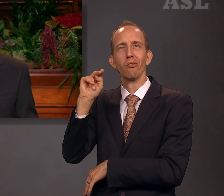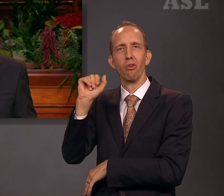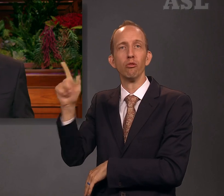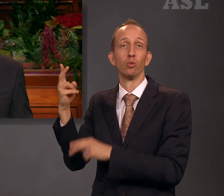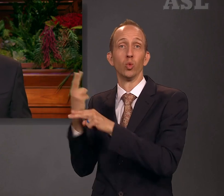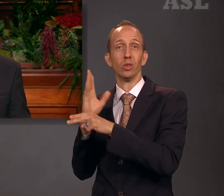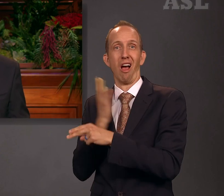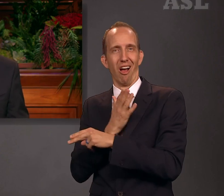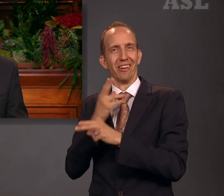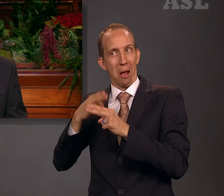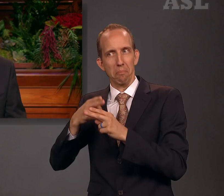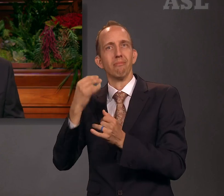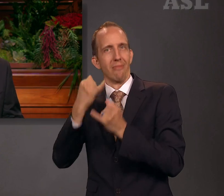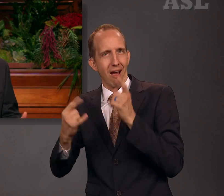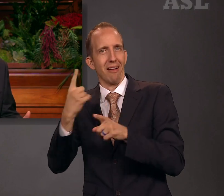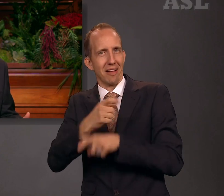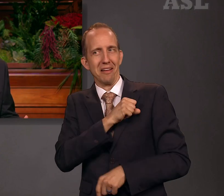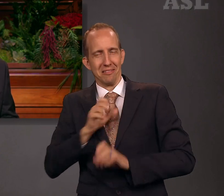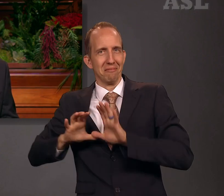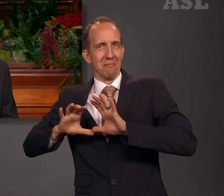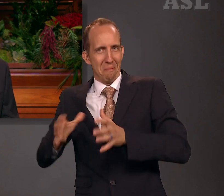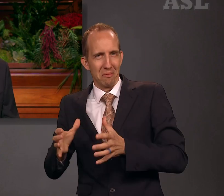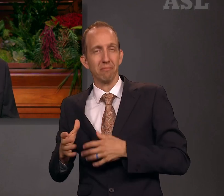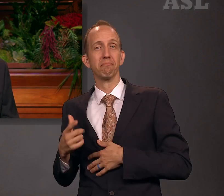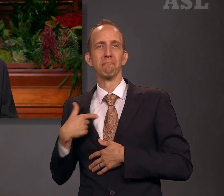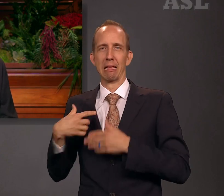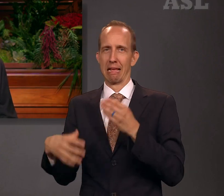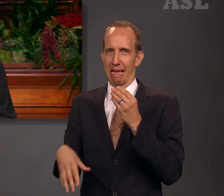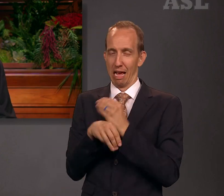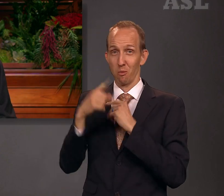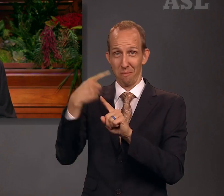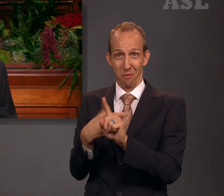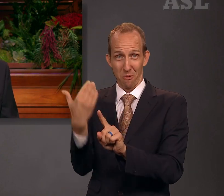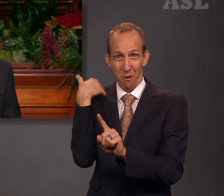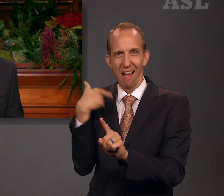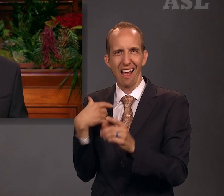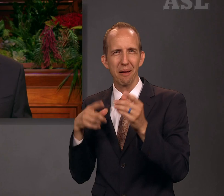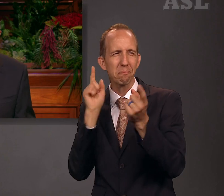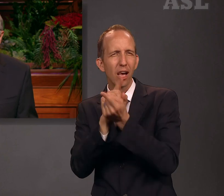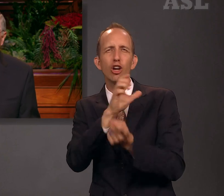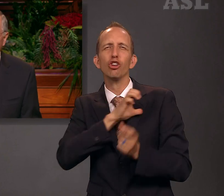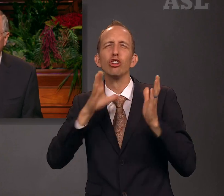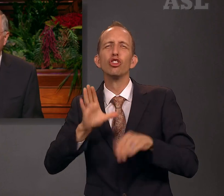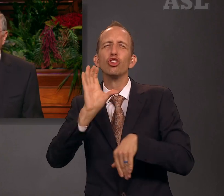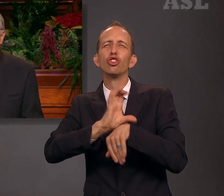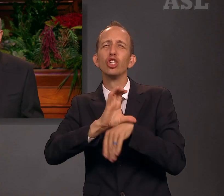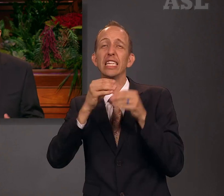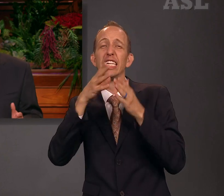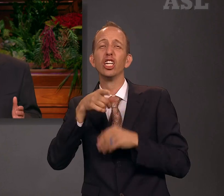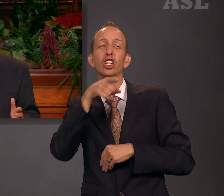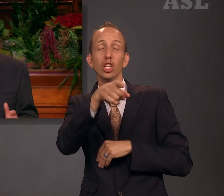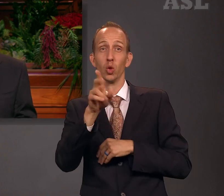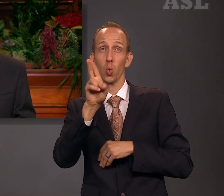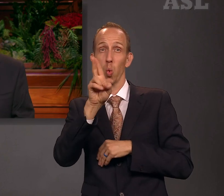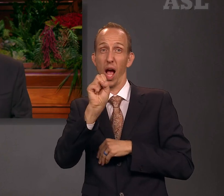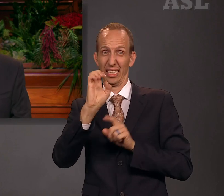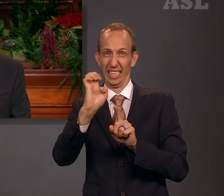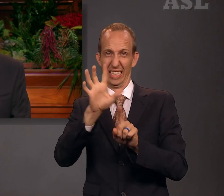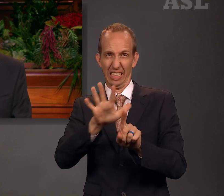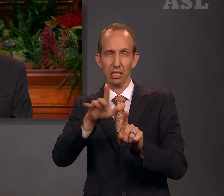visited with the leader of a Christian church a month ago in the eastern United States, he referred to the church in his